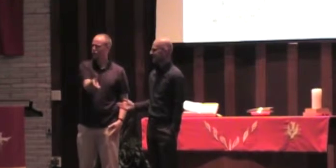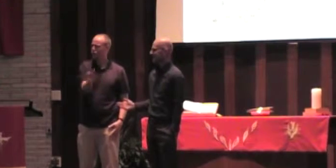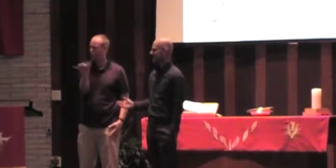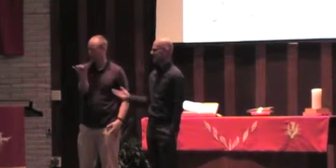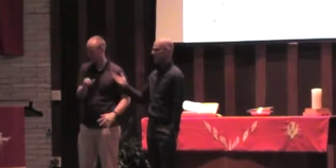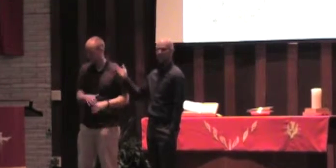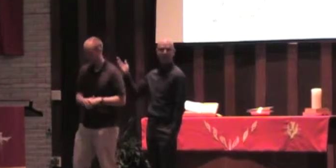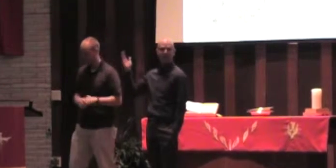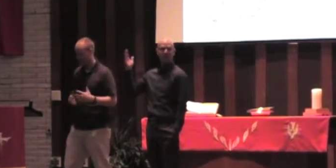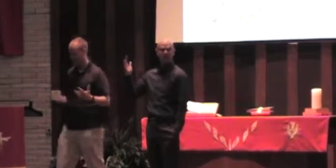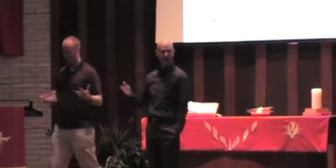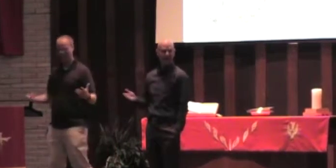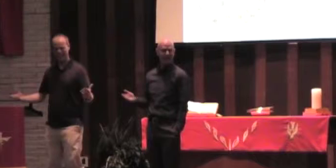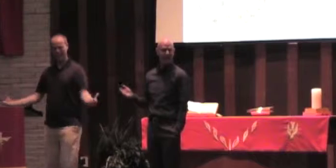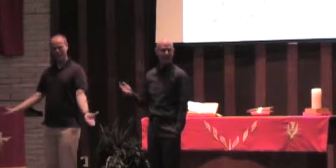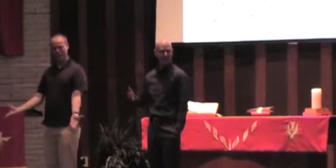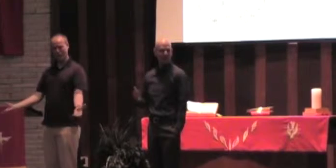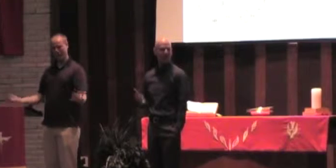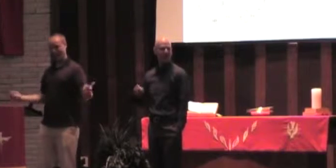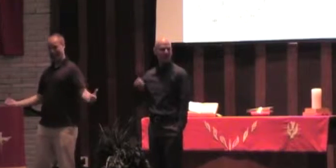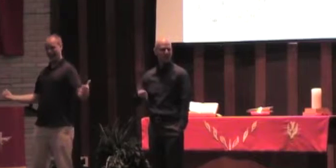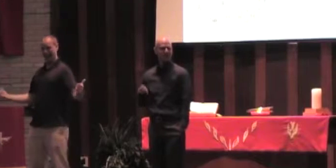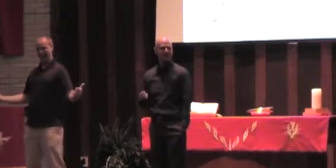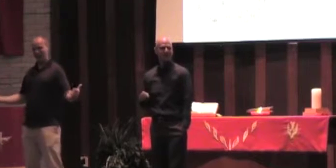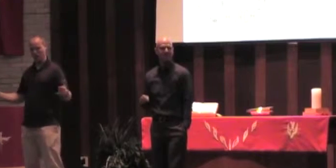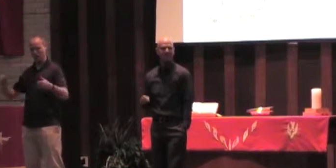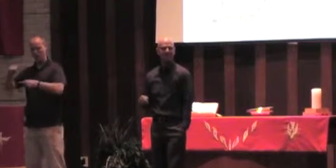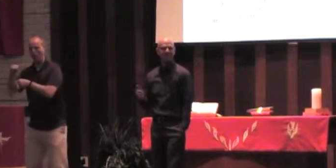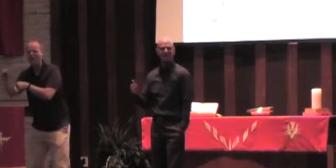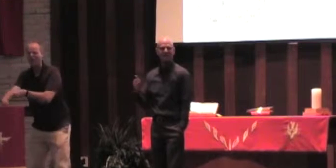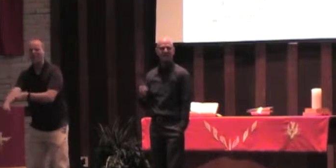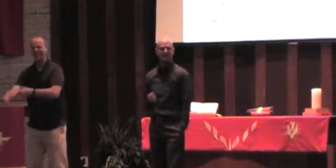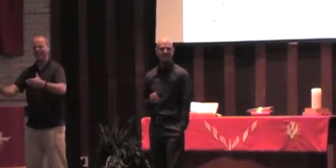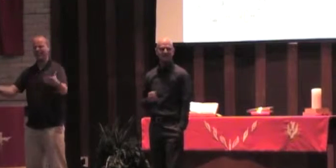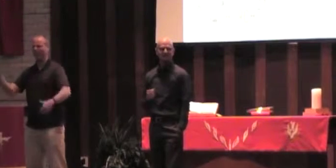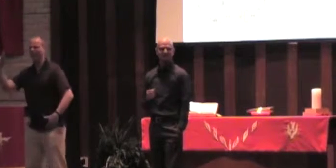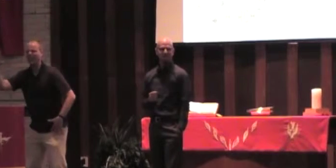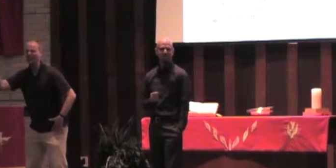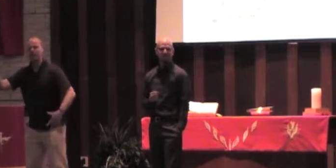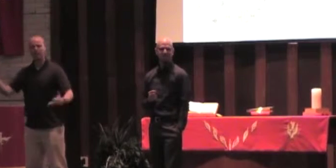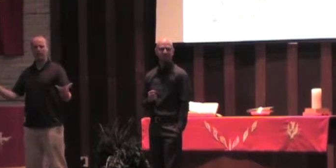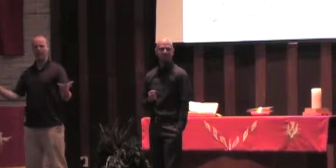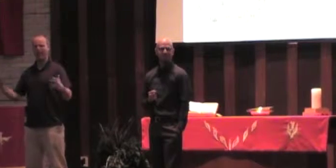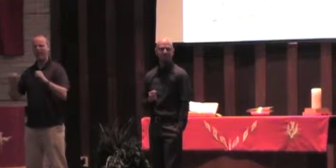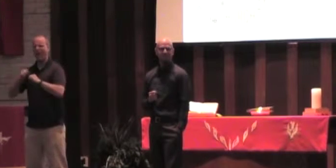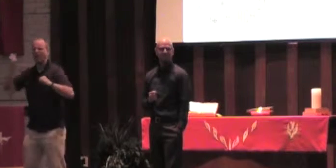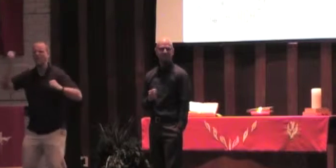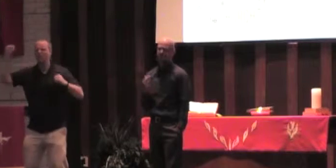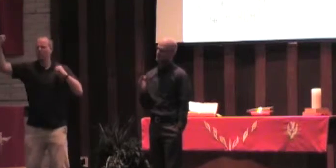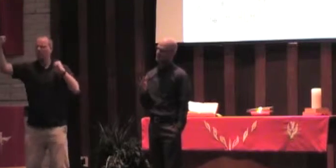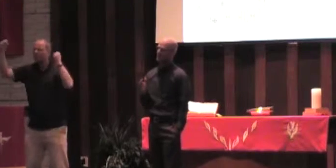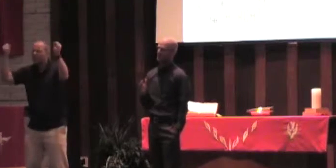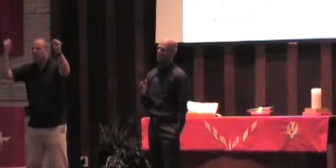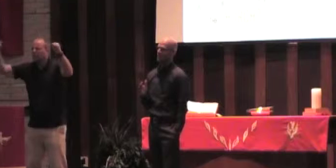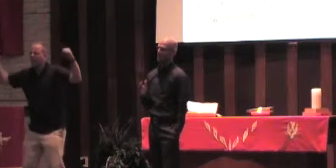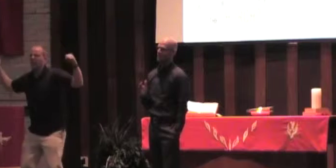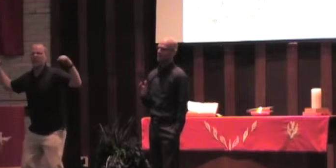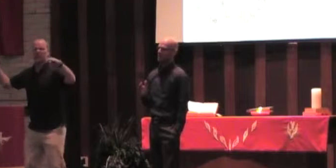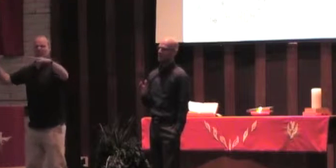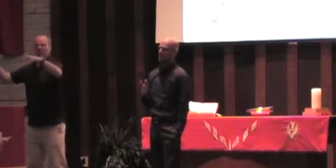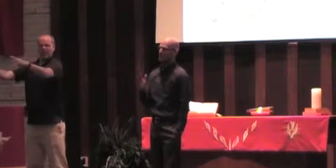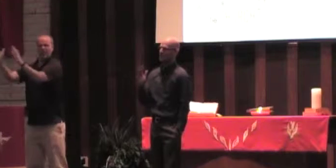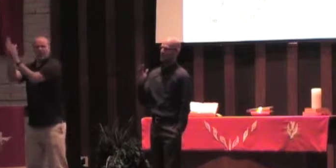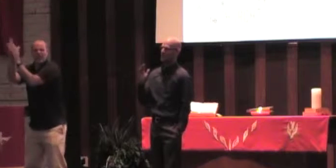take to cause a riot here in our city, in Kansas City? Now, notice,